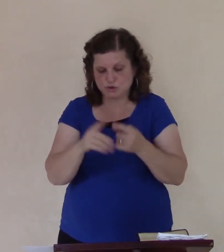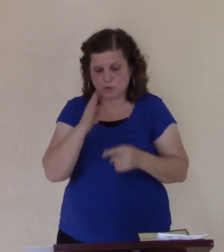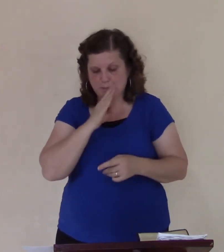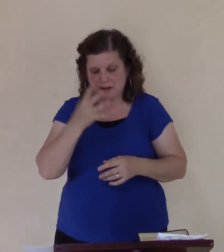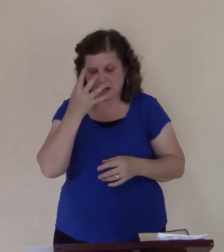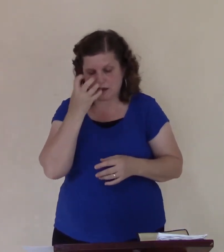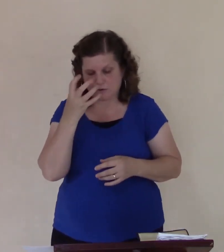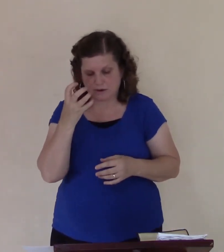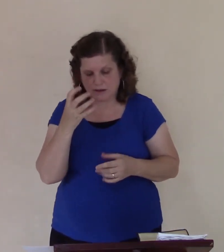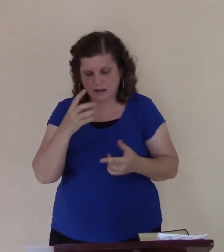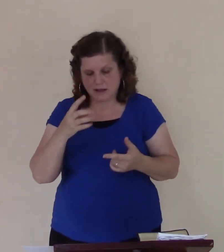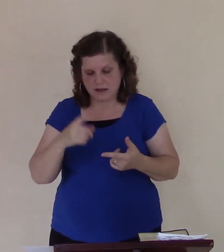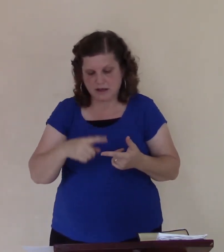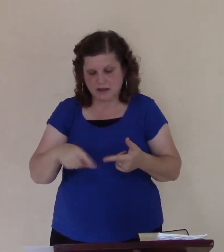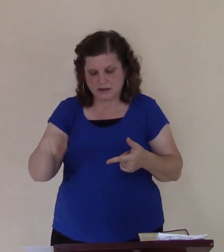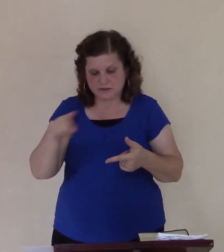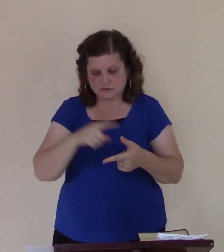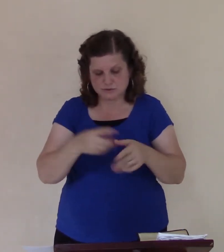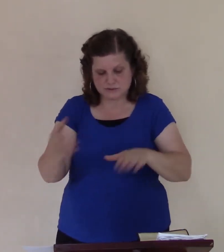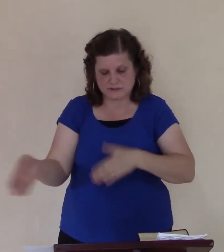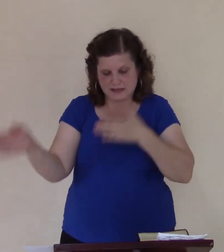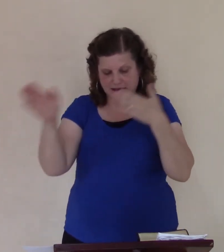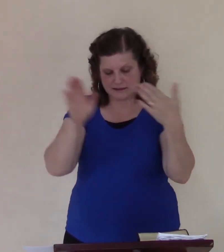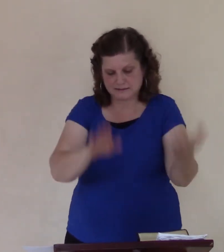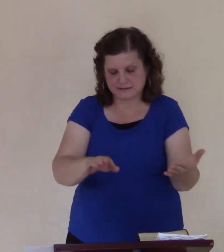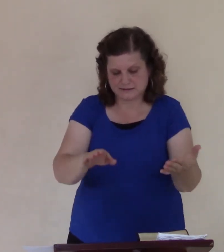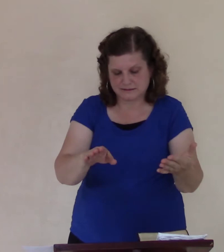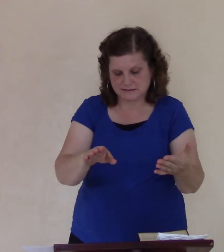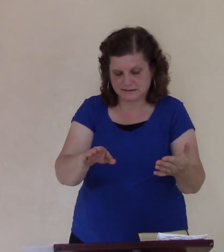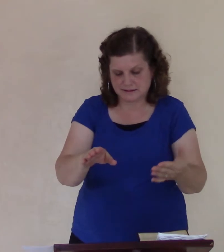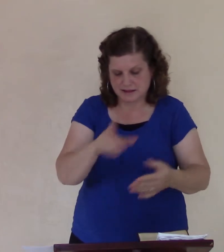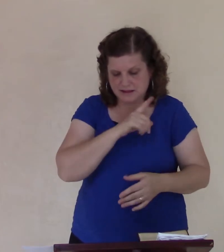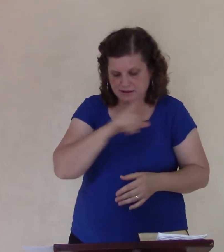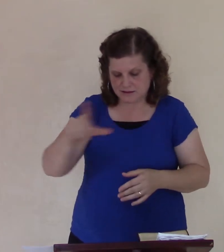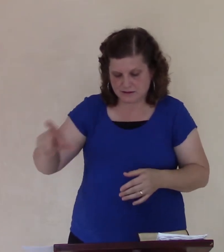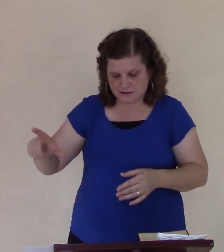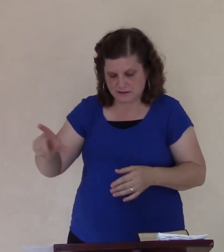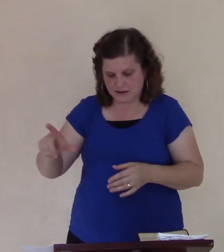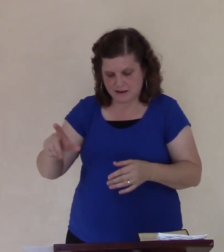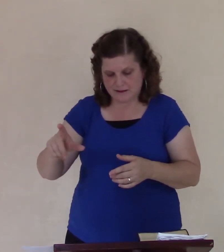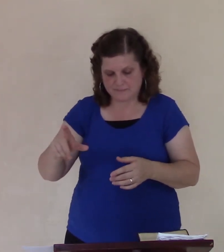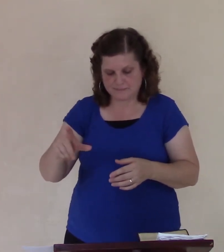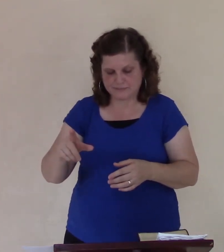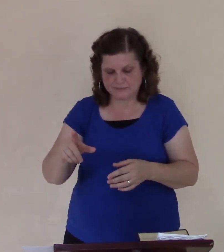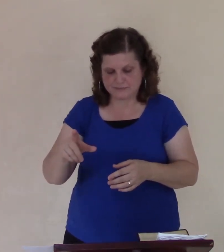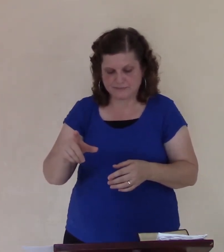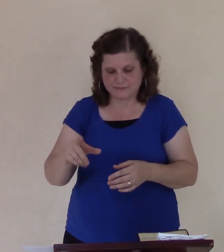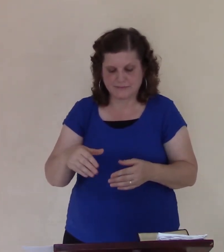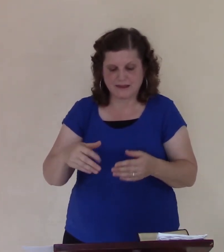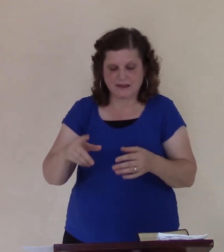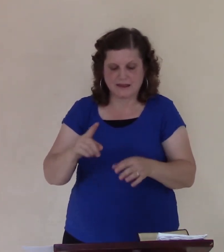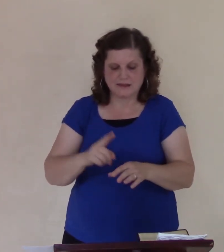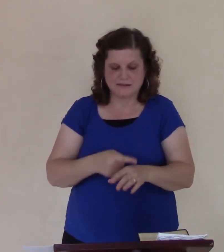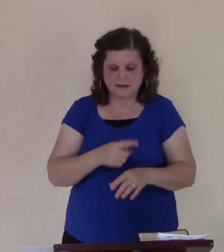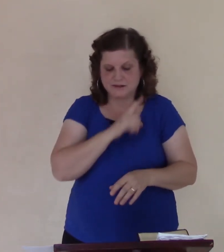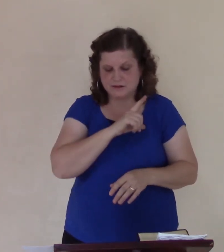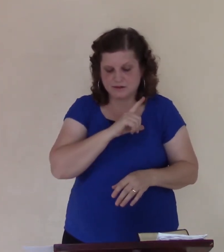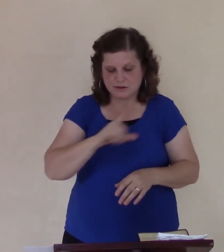Look at that. He said, You feel sorry for the poor, that it came up in a night. He did nothing for it. Now he